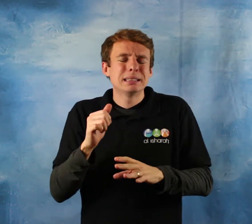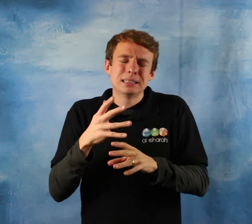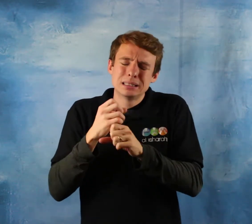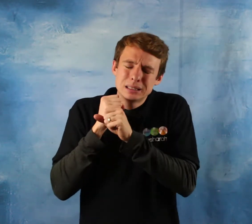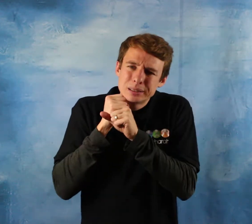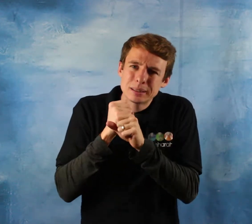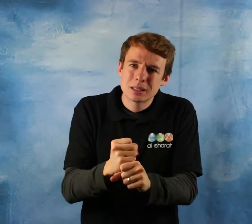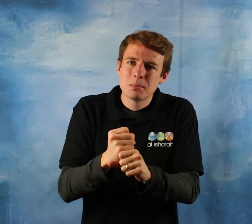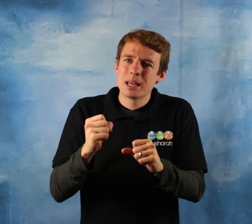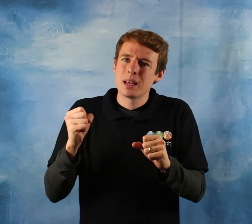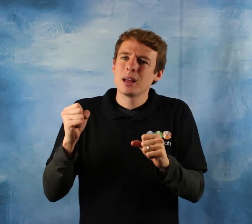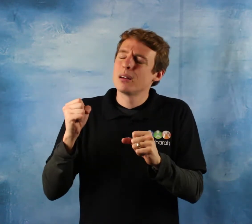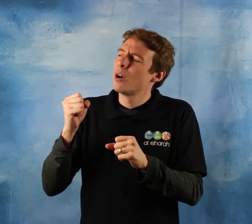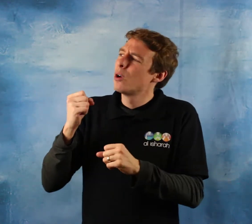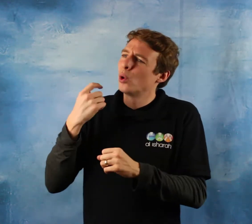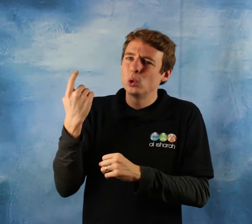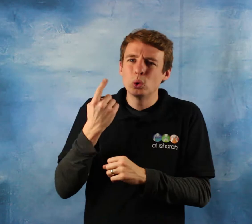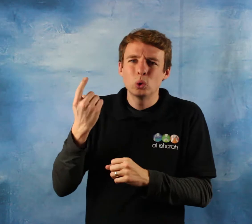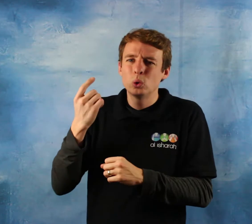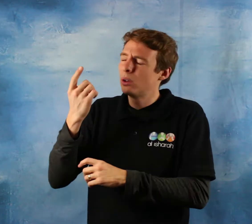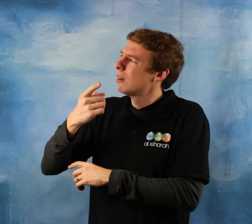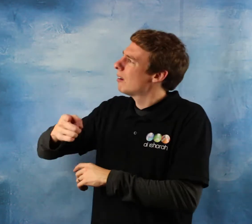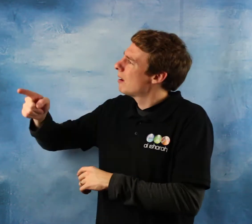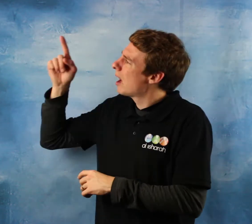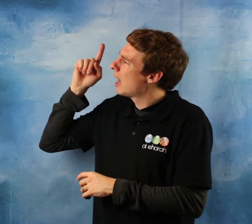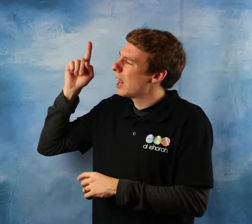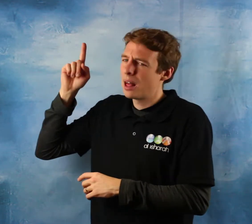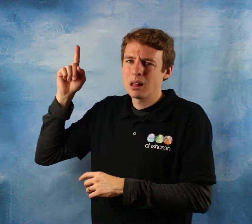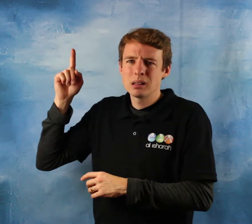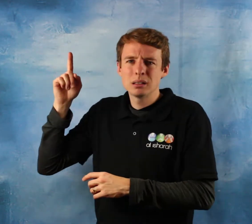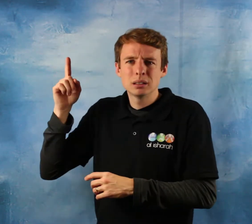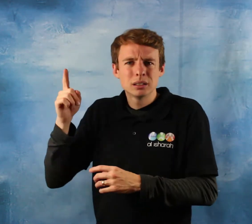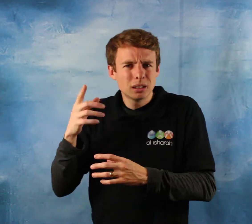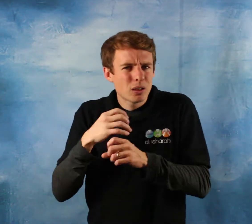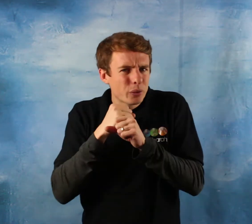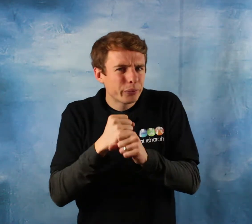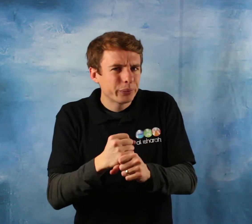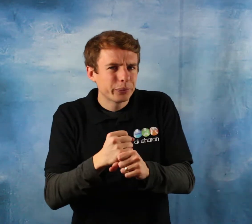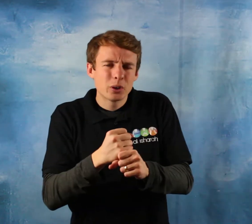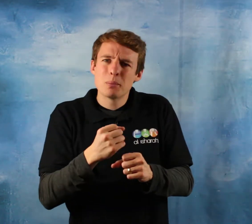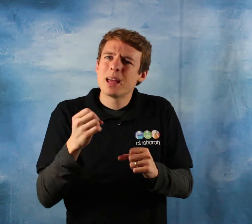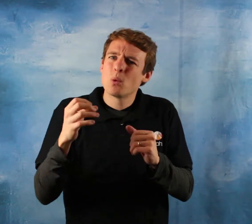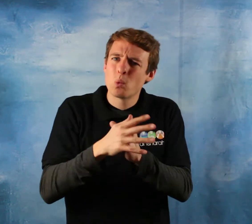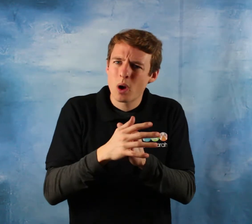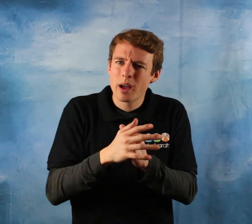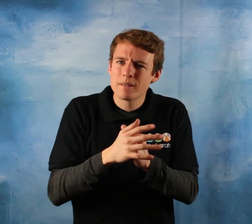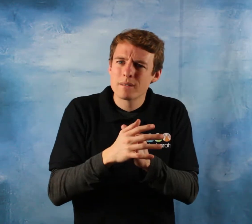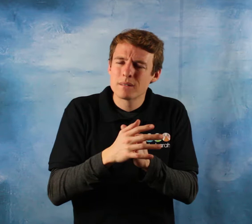the life of his wife while she while one of them was walking on the earth but after Khadija's death